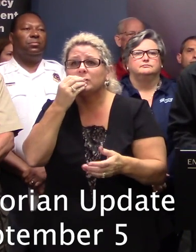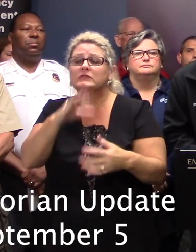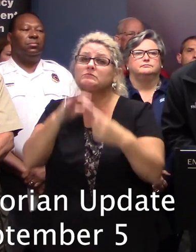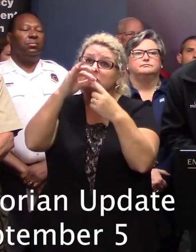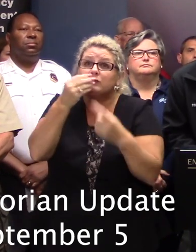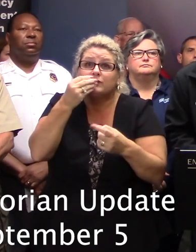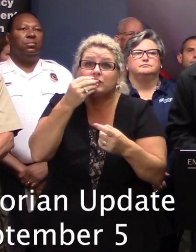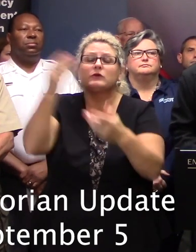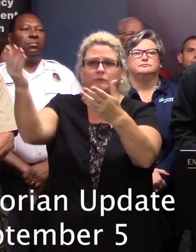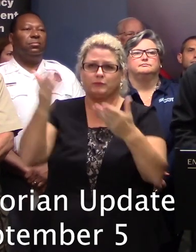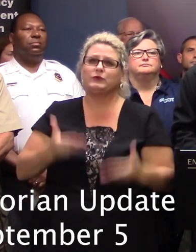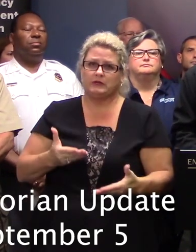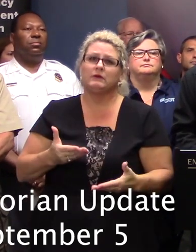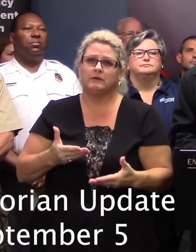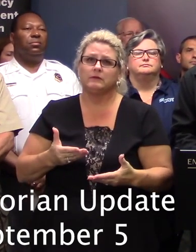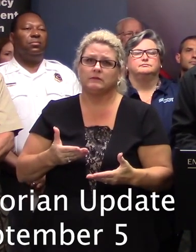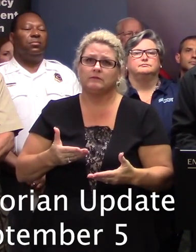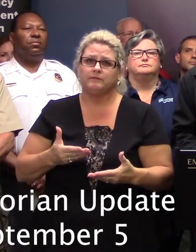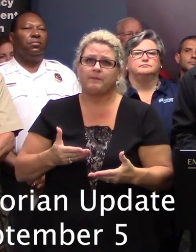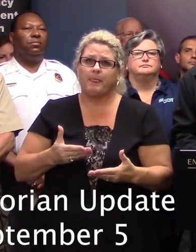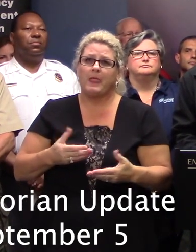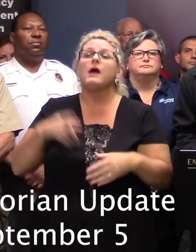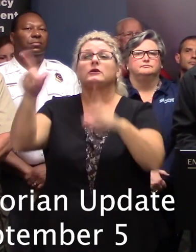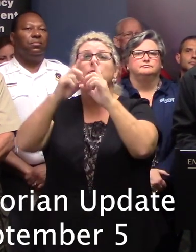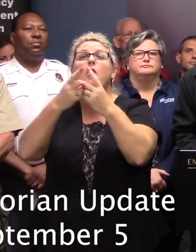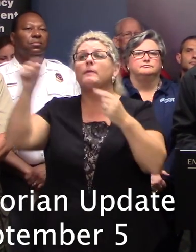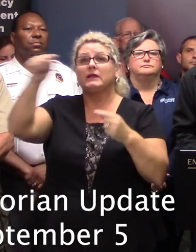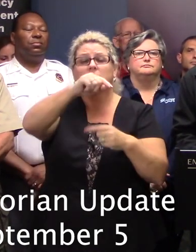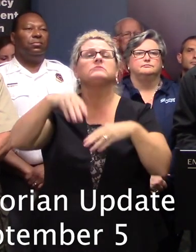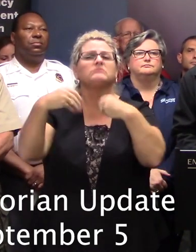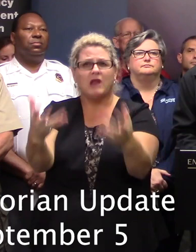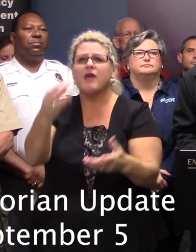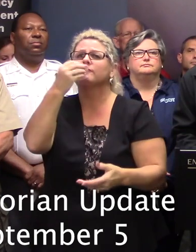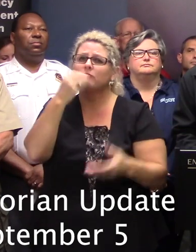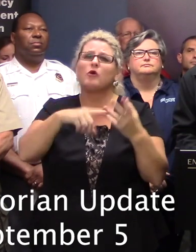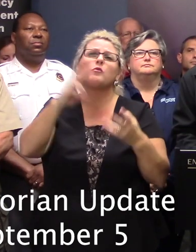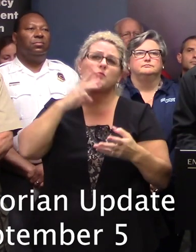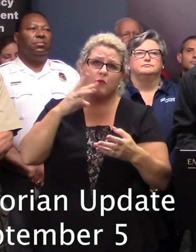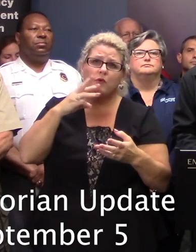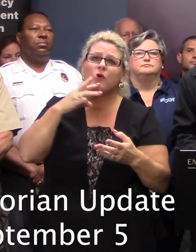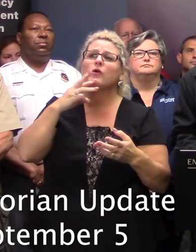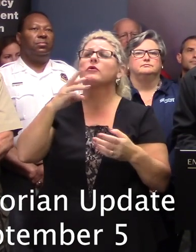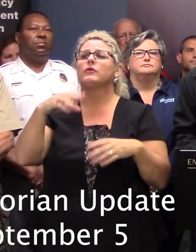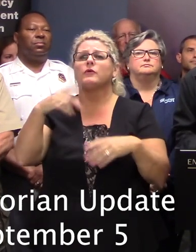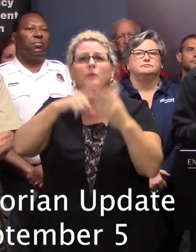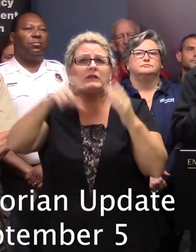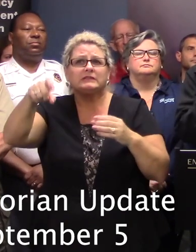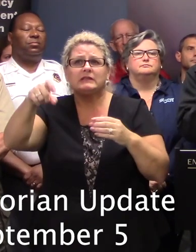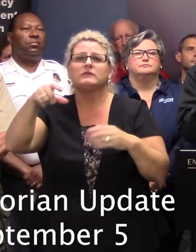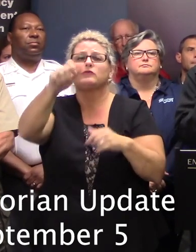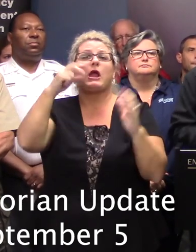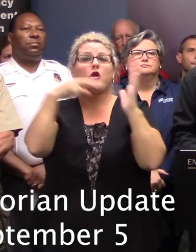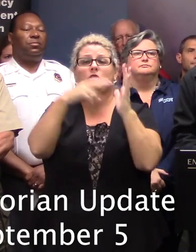restricted diet. Partner organizations are supplying food and water at all operating shelters. Shelter information can be found at